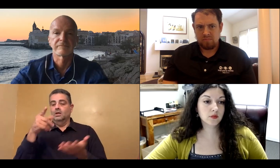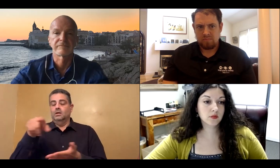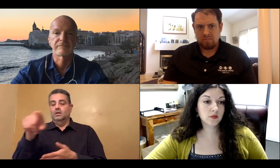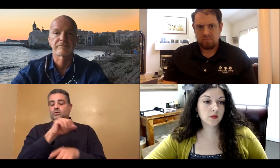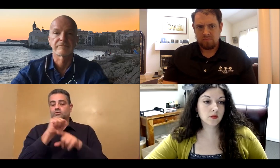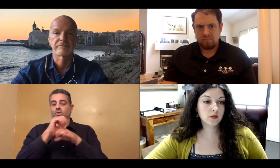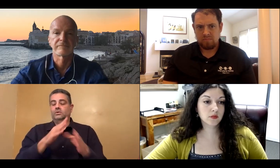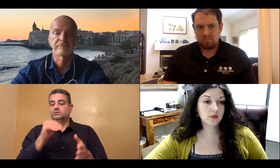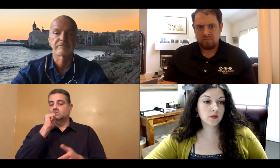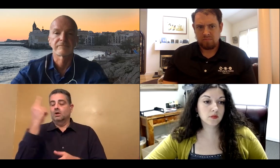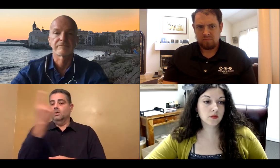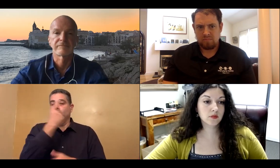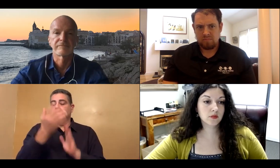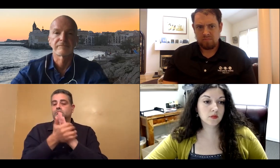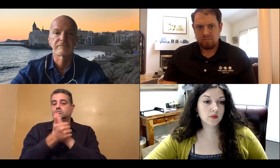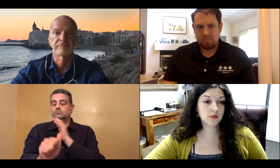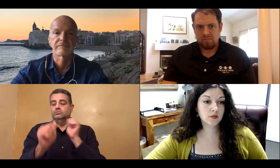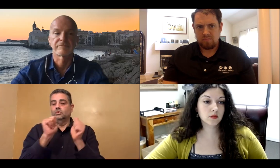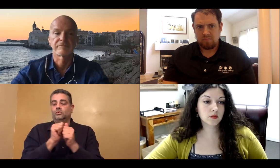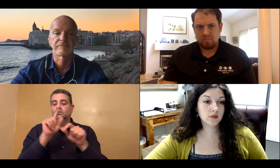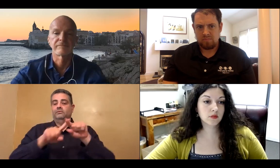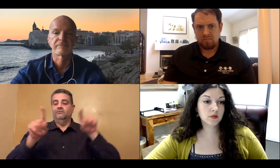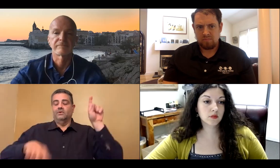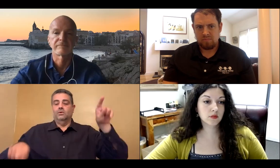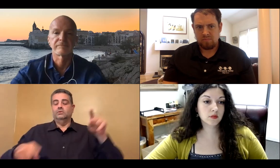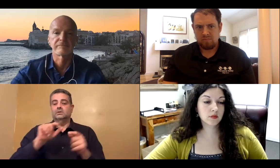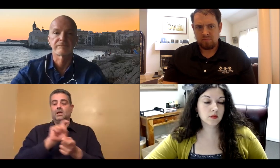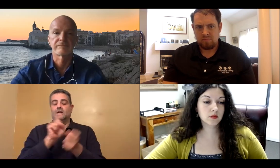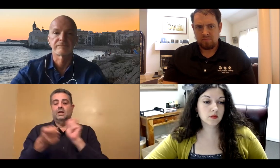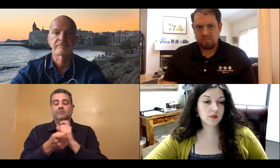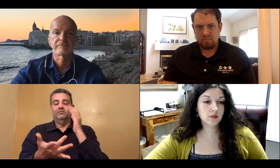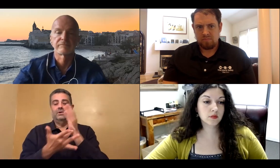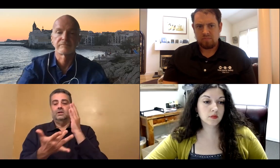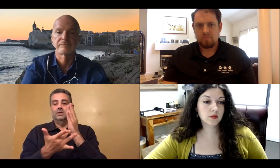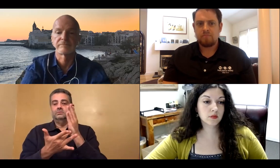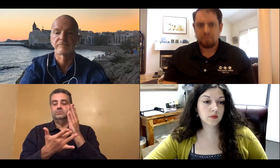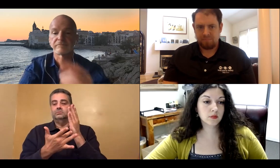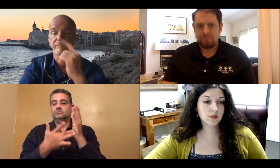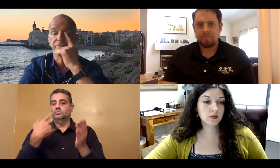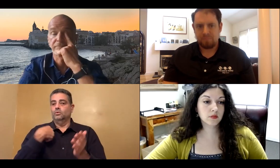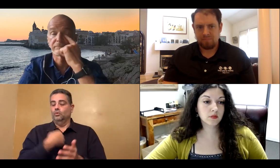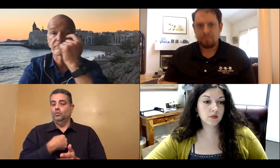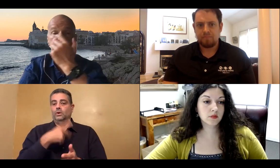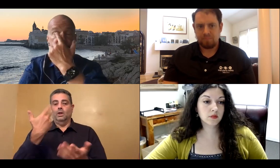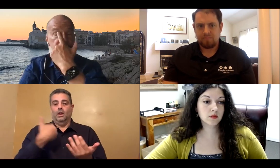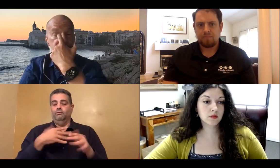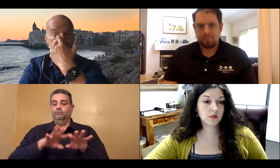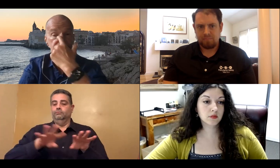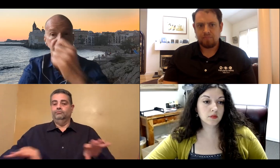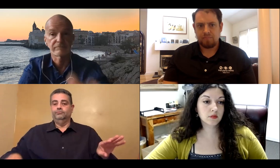We know that trainers aren't always knowledgeable